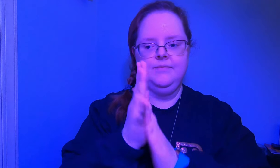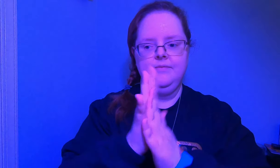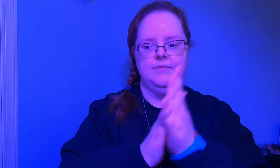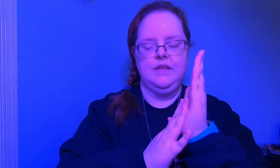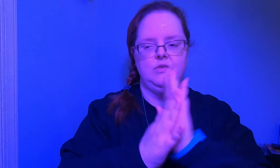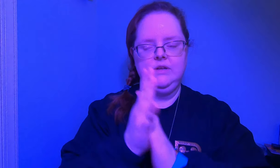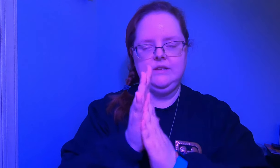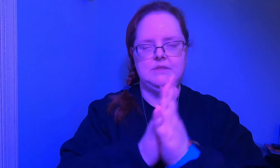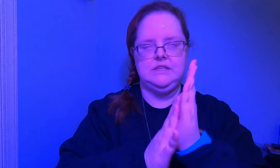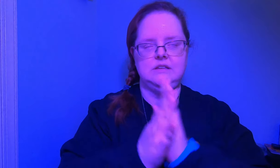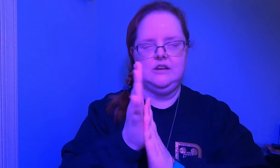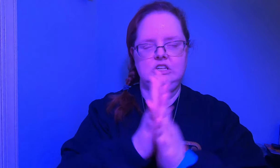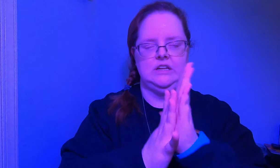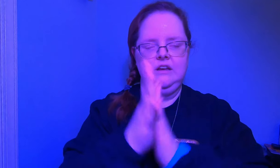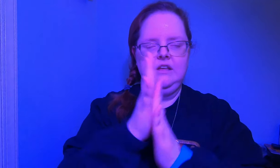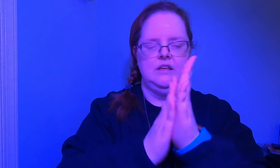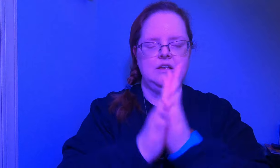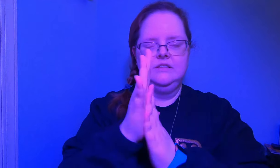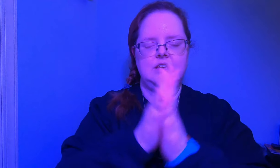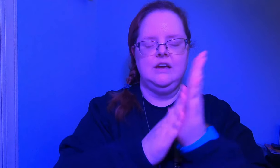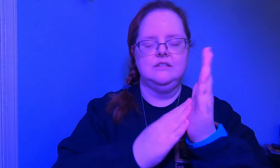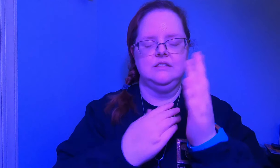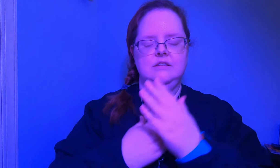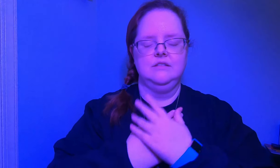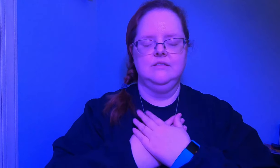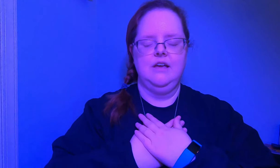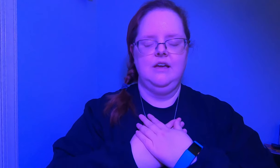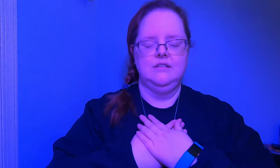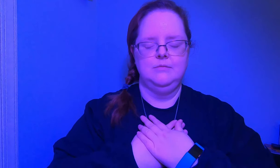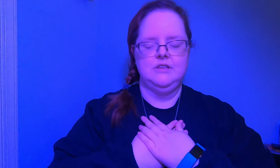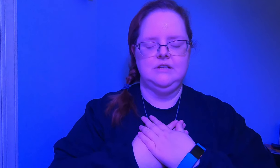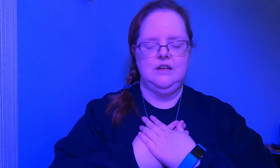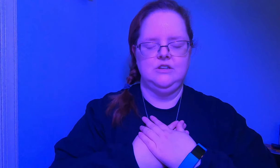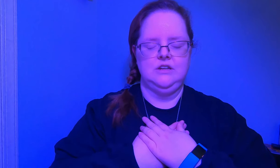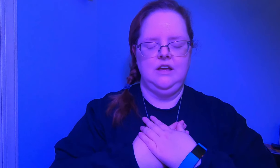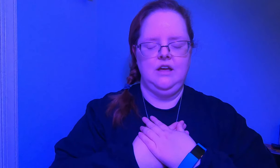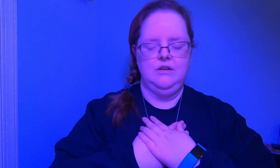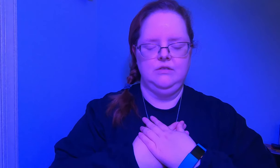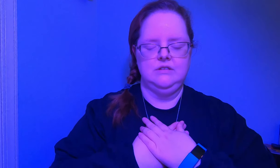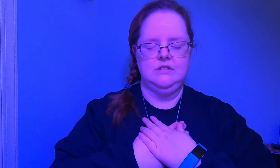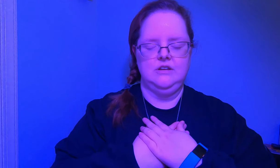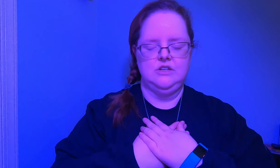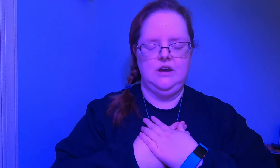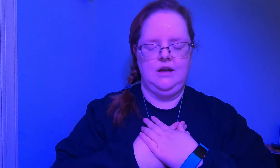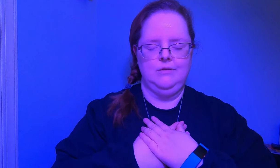if you accept this intention say yes i accept this intention i echo this intention now